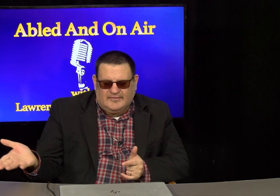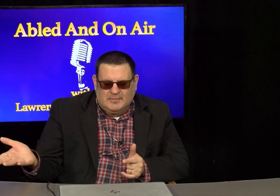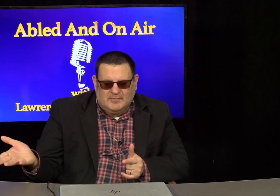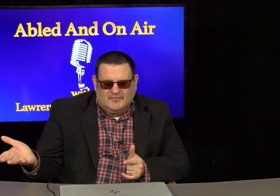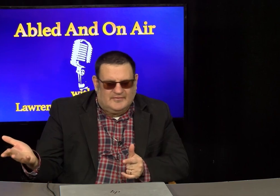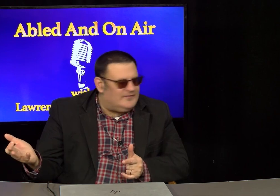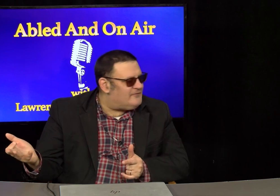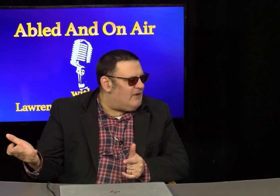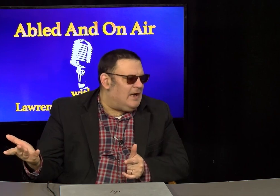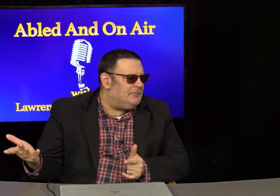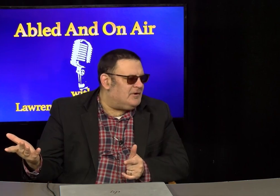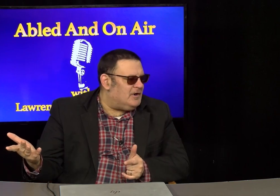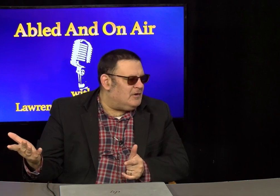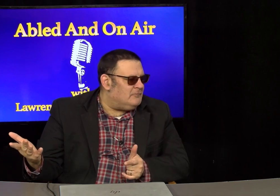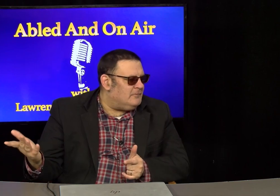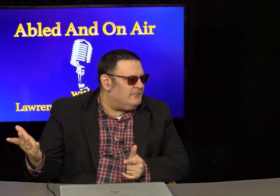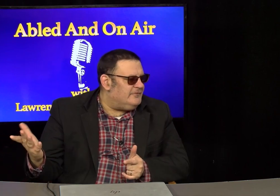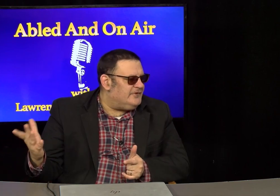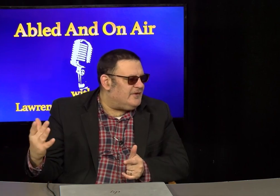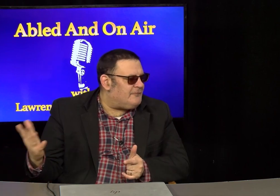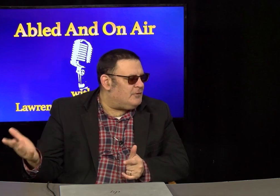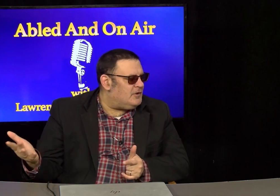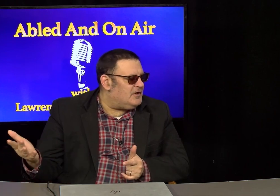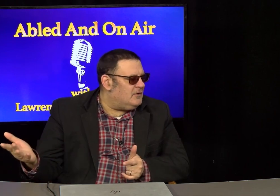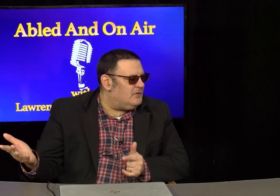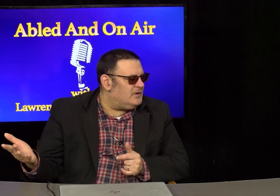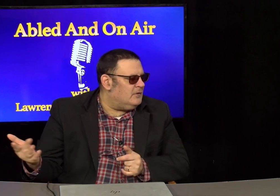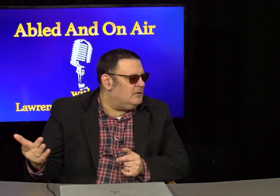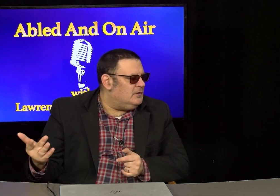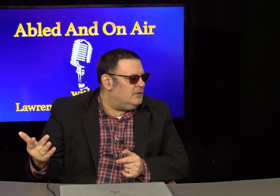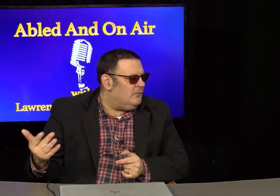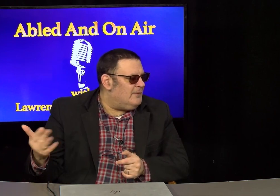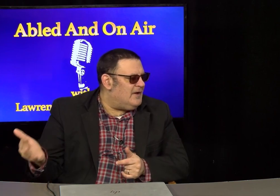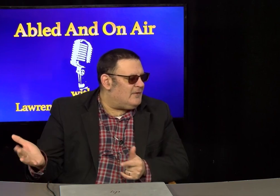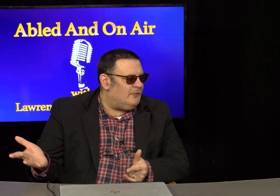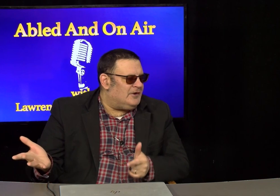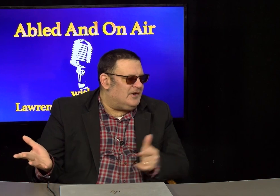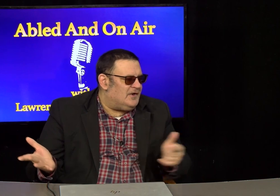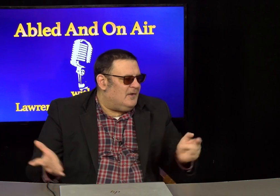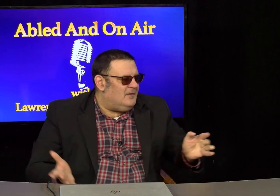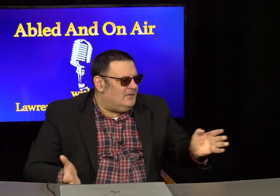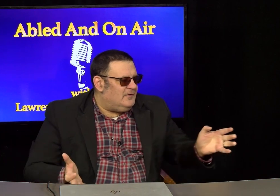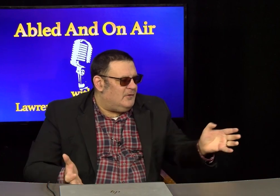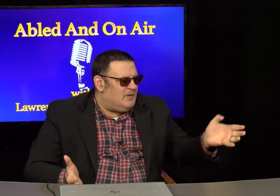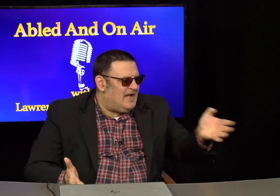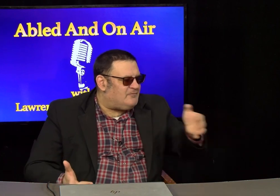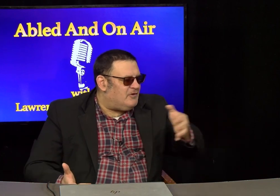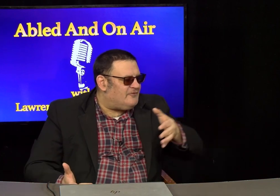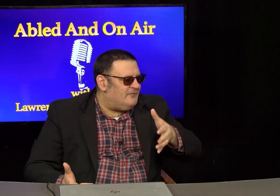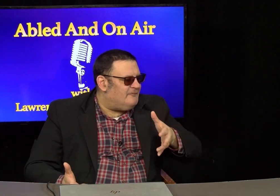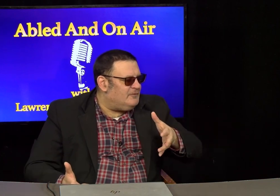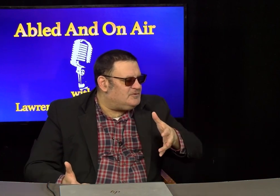some of the words that described the deaf and hard of hearing way back when, you know, past, present, and future,